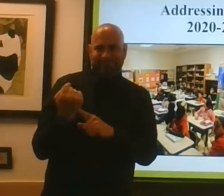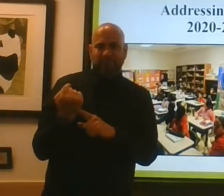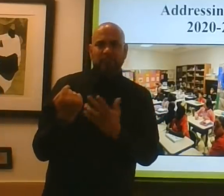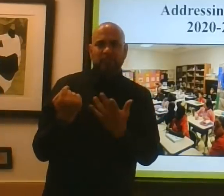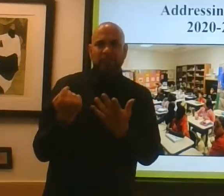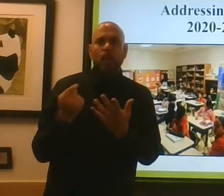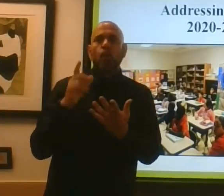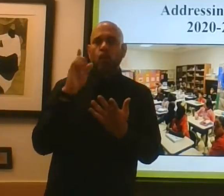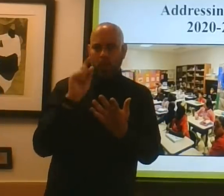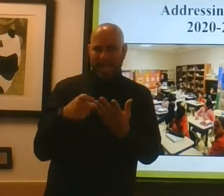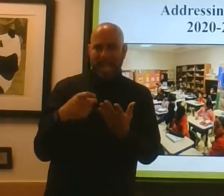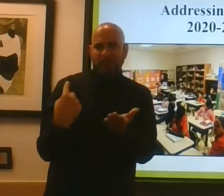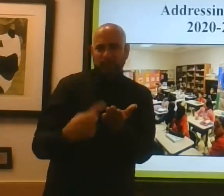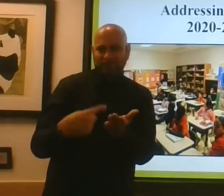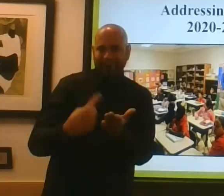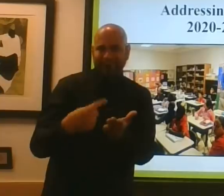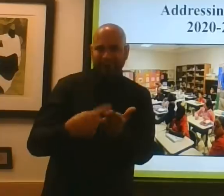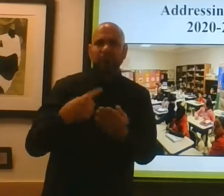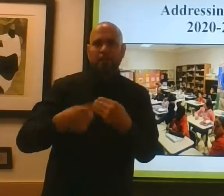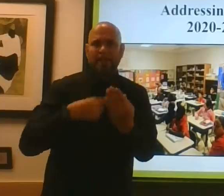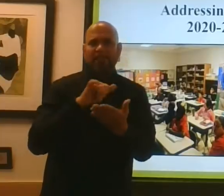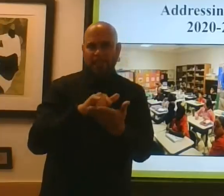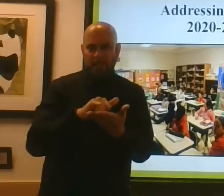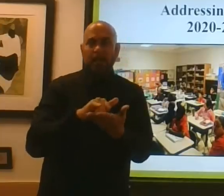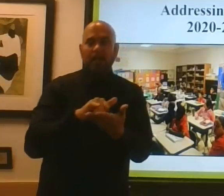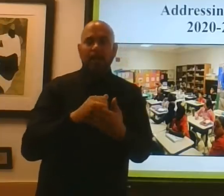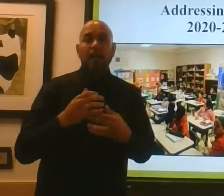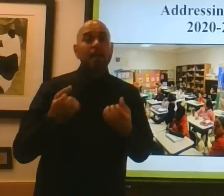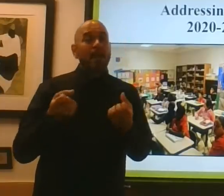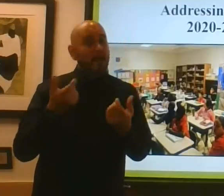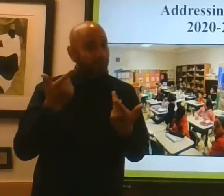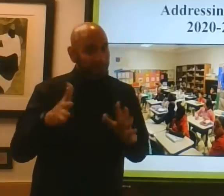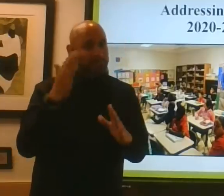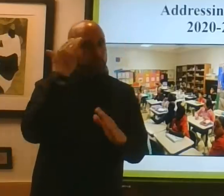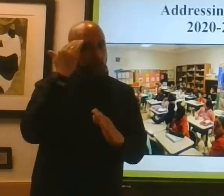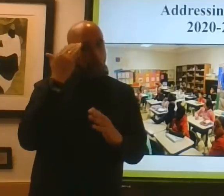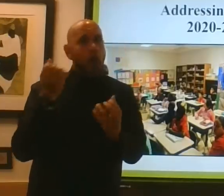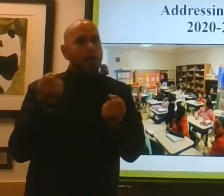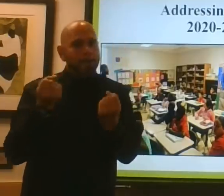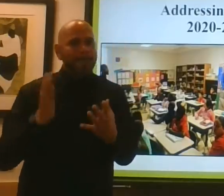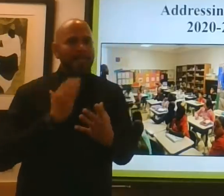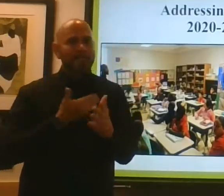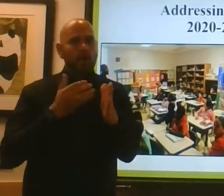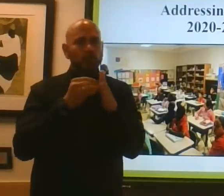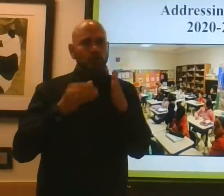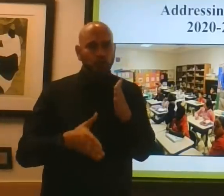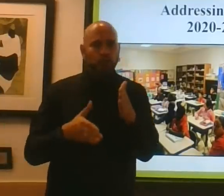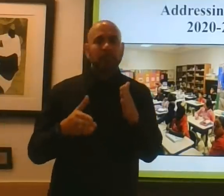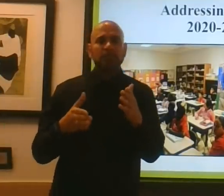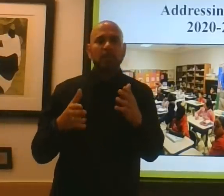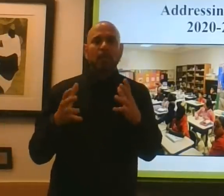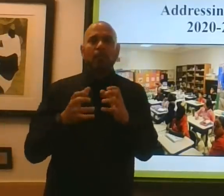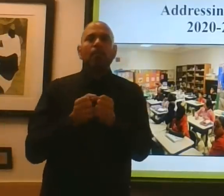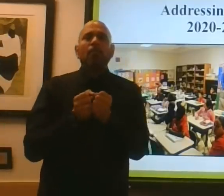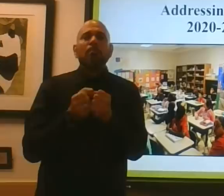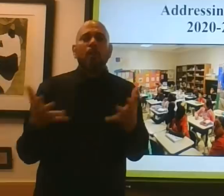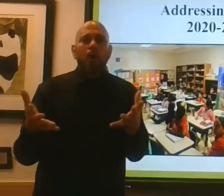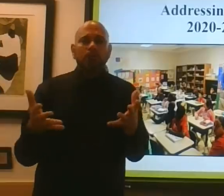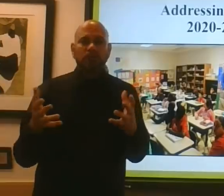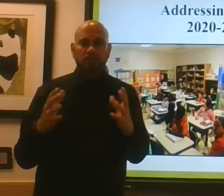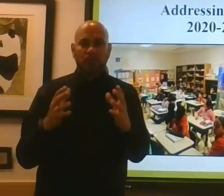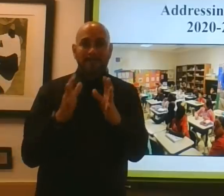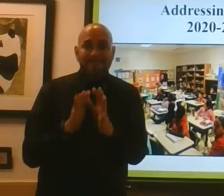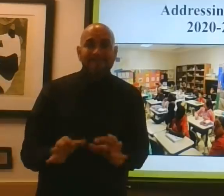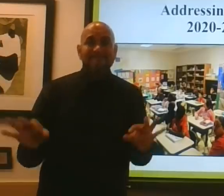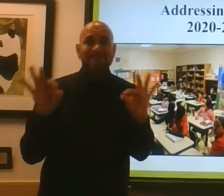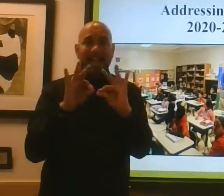address learning loss. As you well know, many of our students, all of our students lost valuable instructional time last semester.